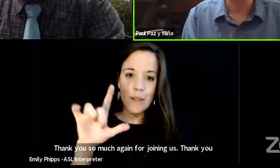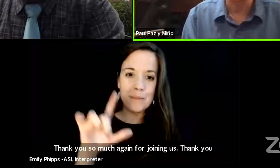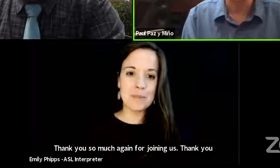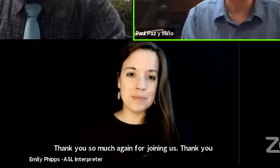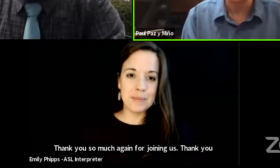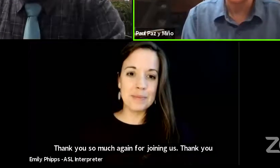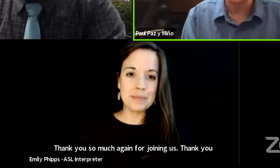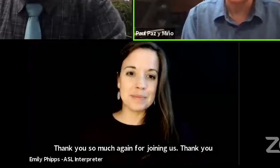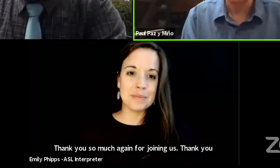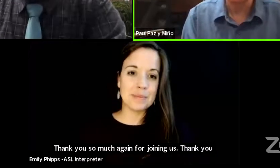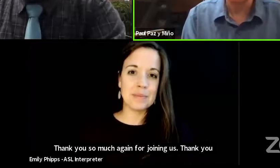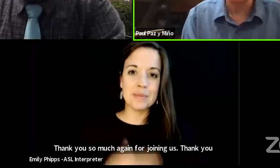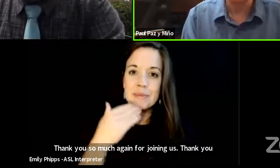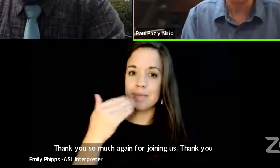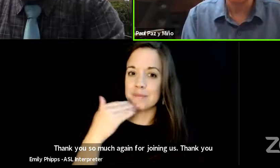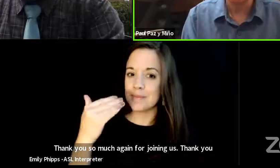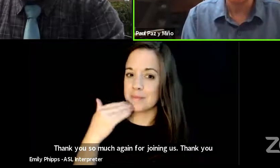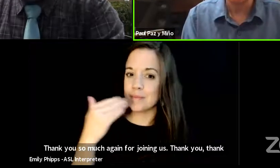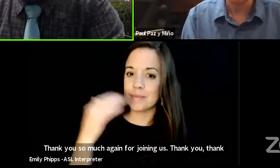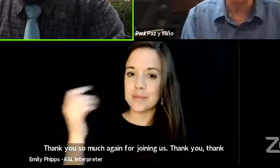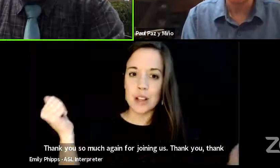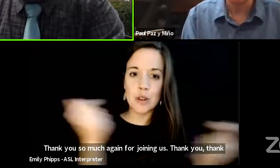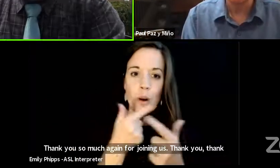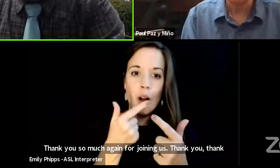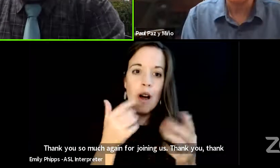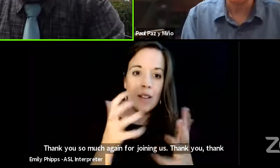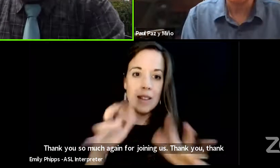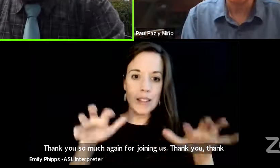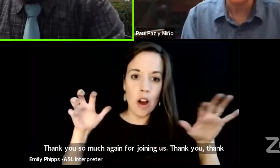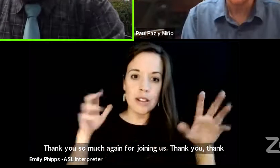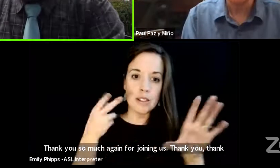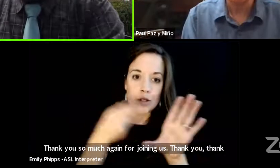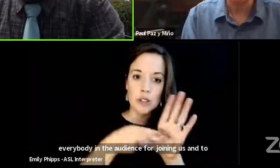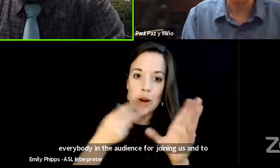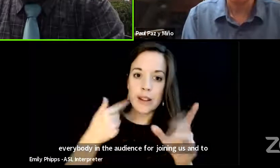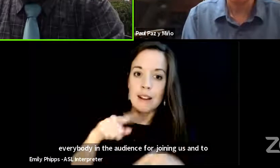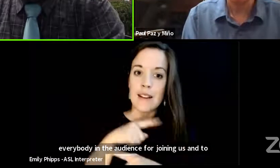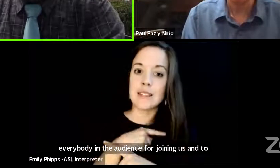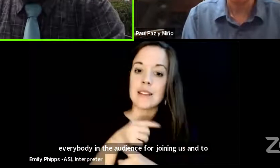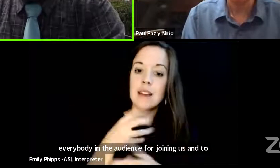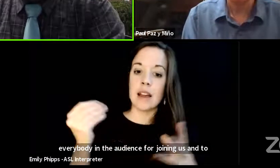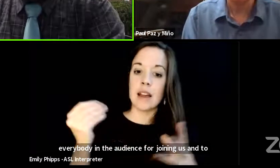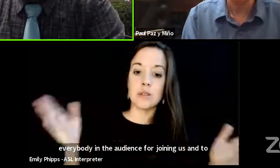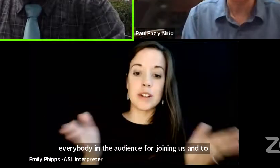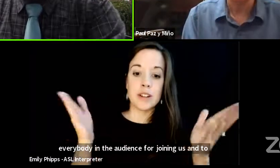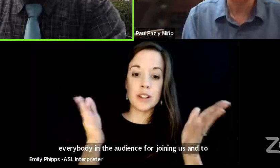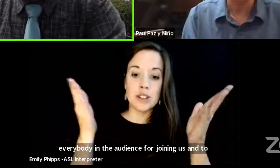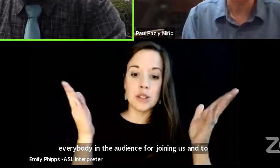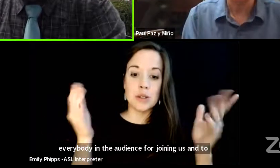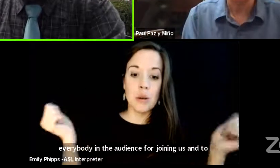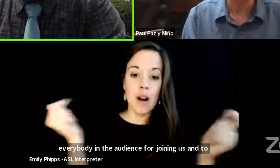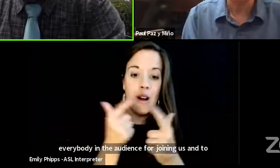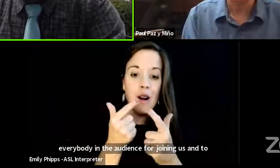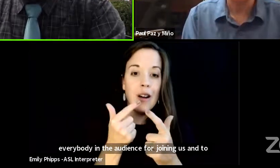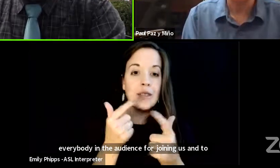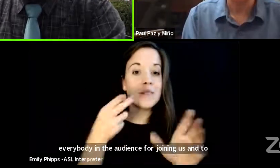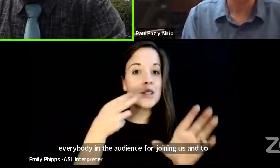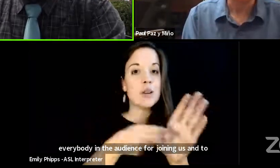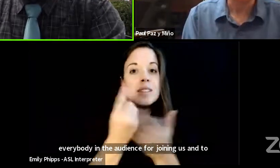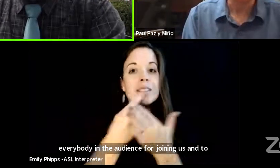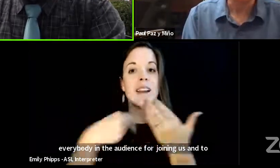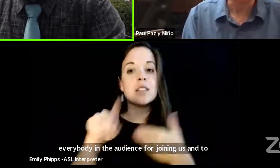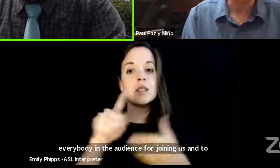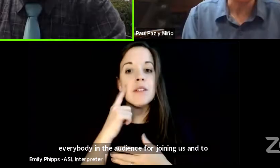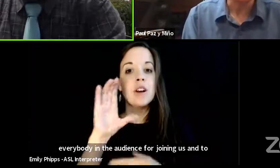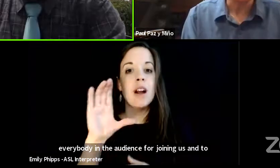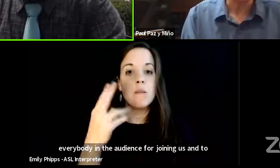thank everybody uh in the audience for joining us uh and to encourage uh you all to um join us next week for common hour